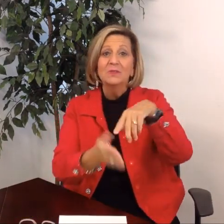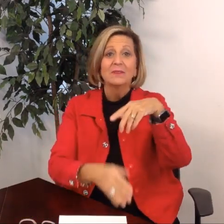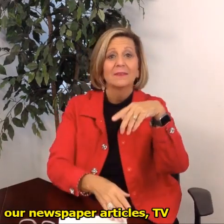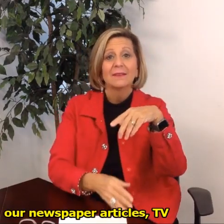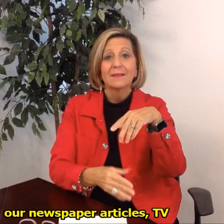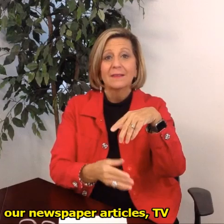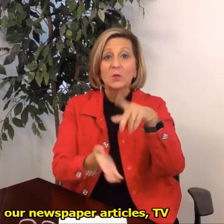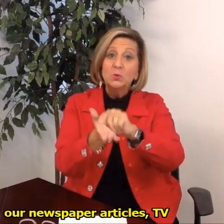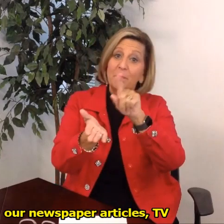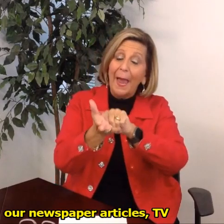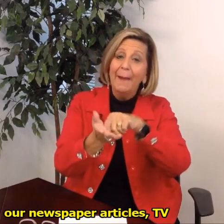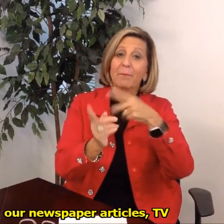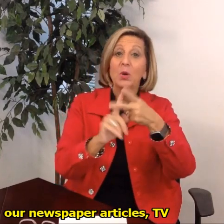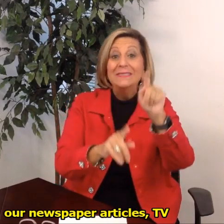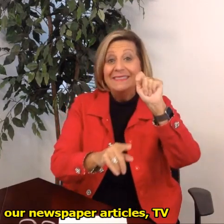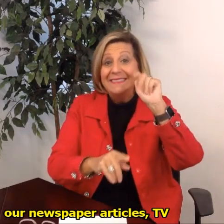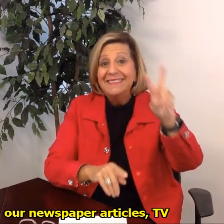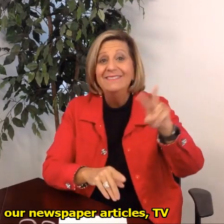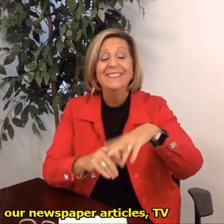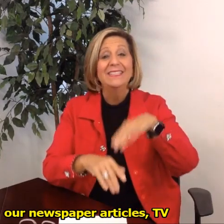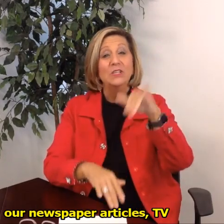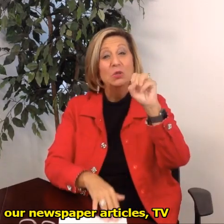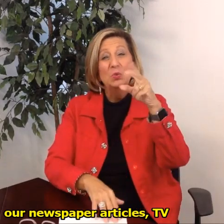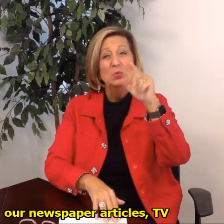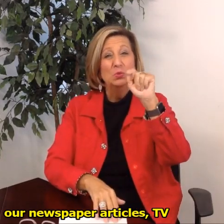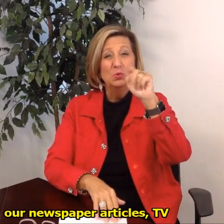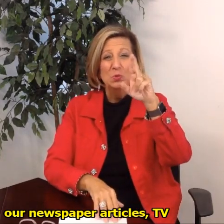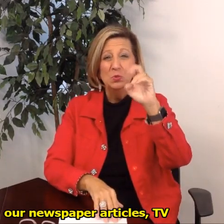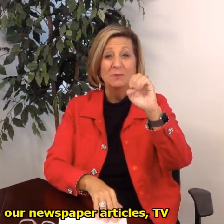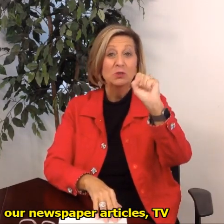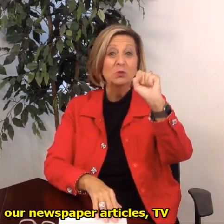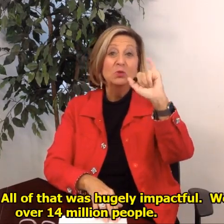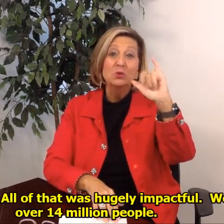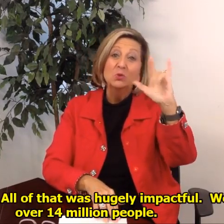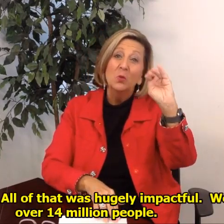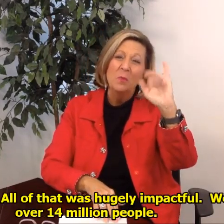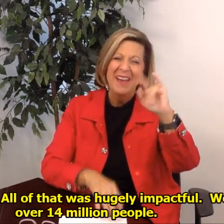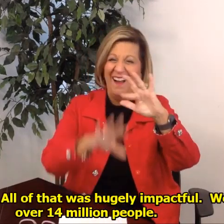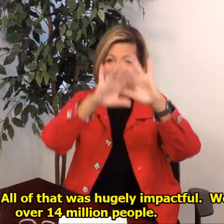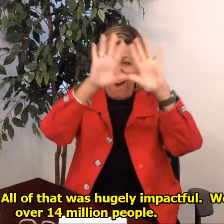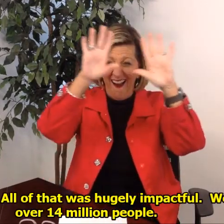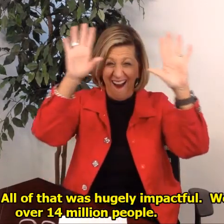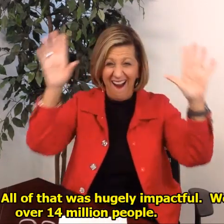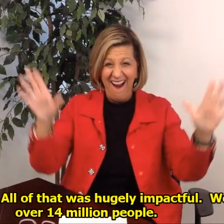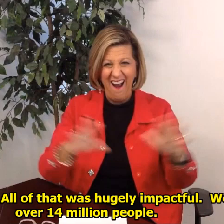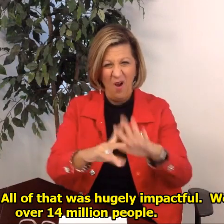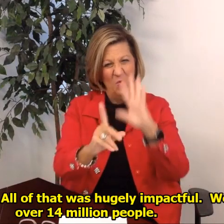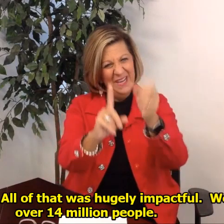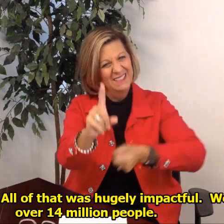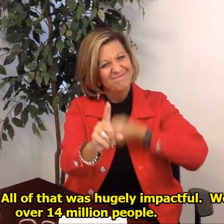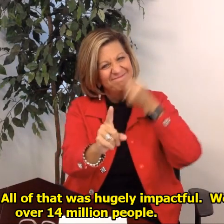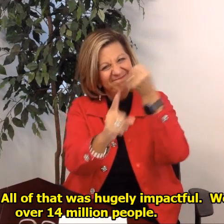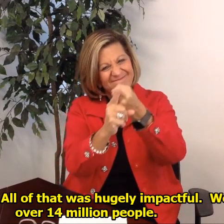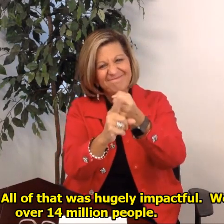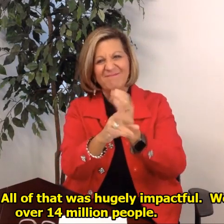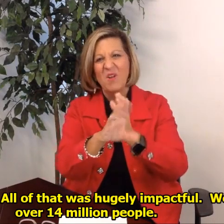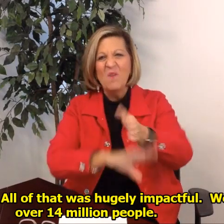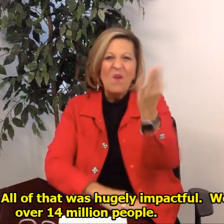newspaper articles TV and social media all of that was hugely